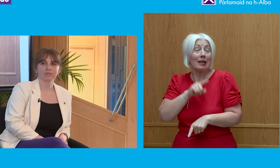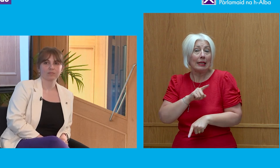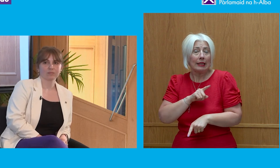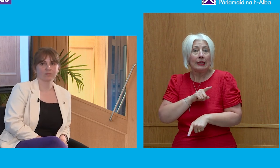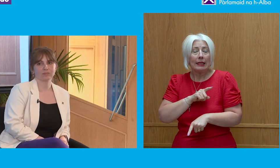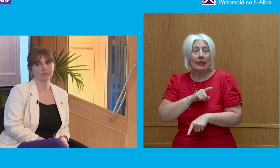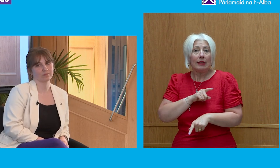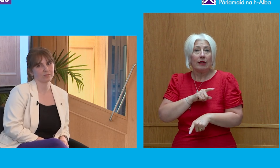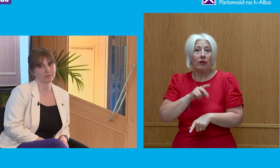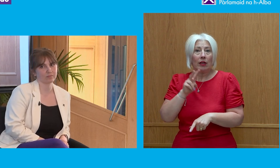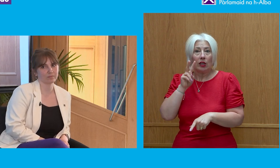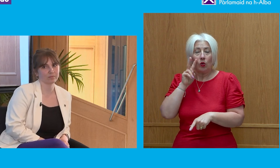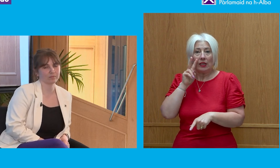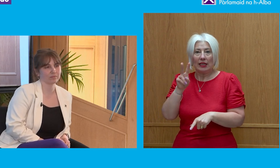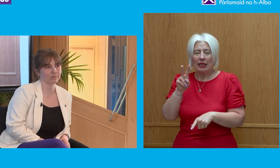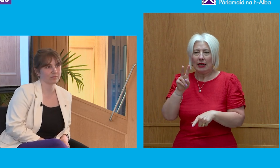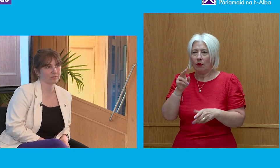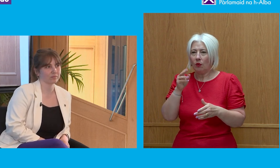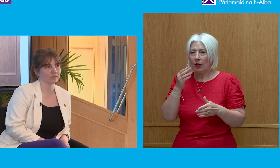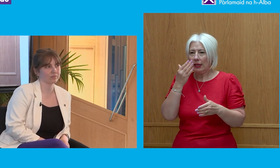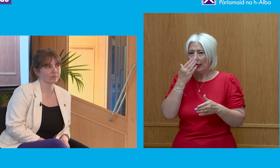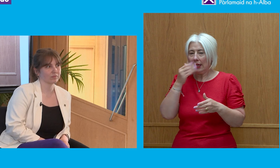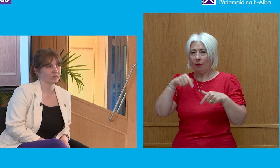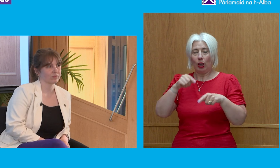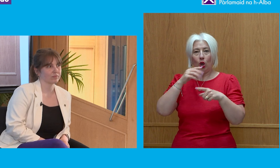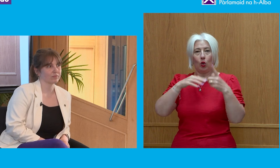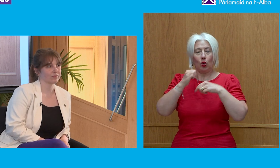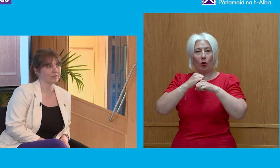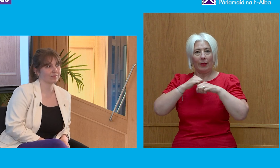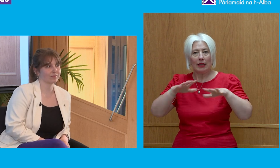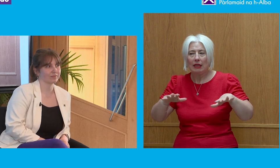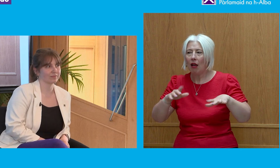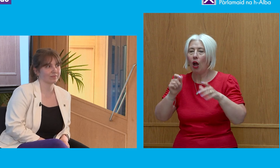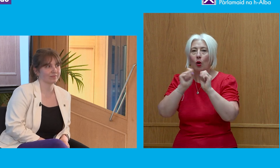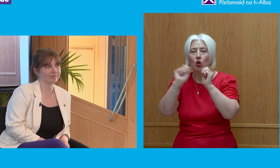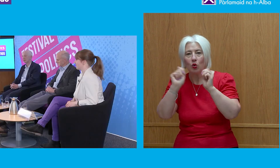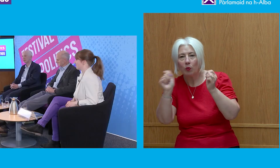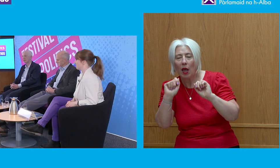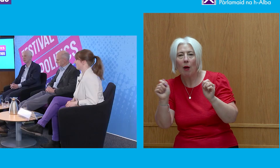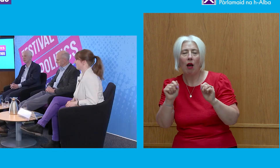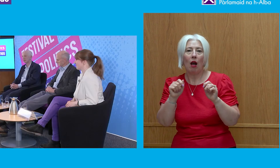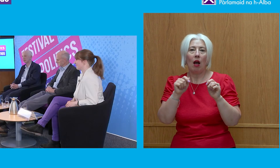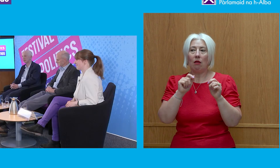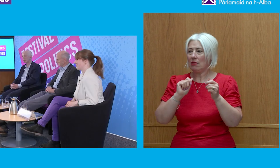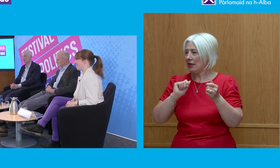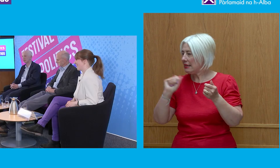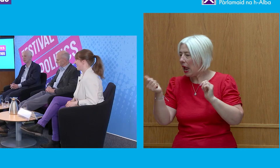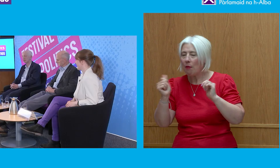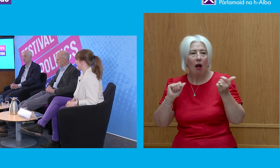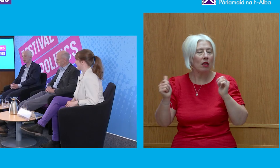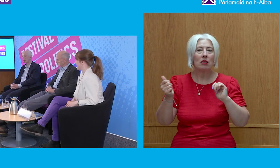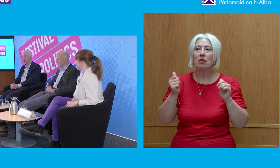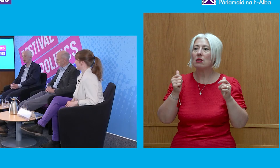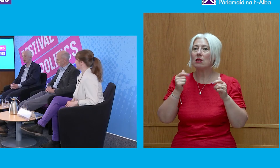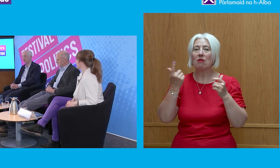is when you see what this appears to be like from a social media, from a press, indeed from neighbours and people sometimes